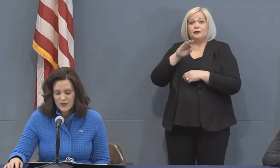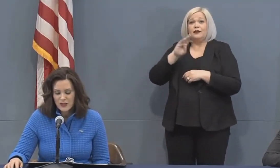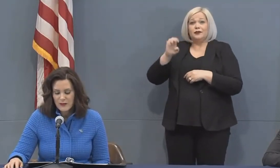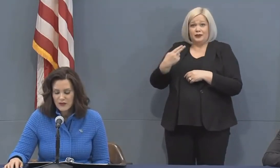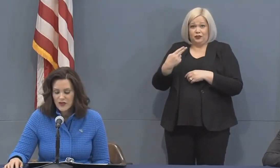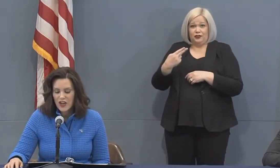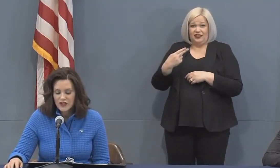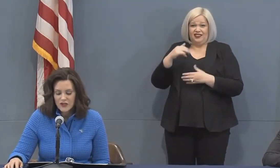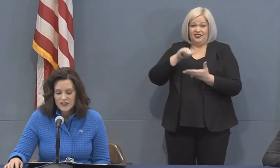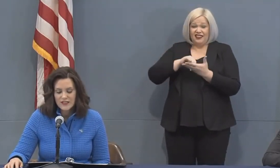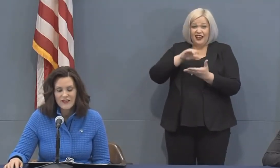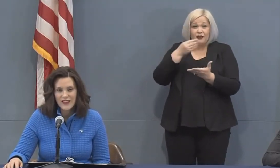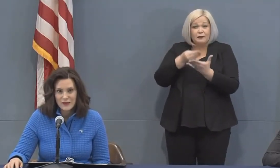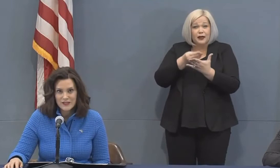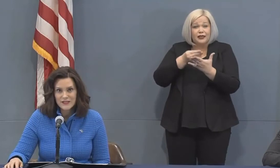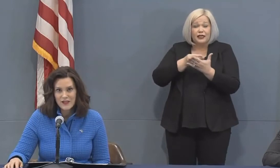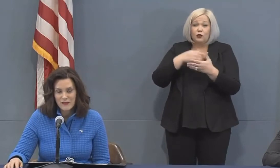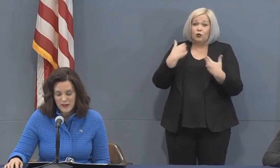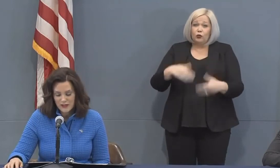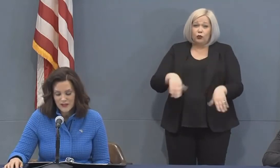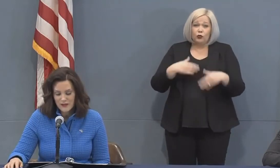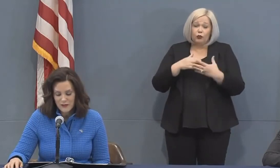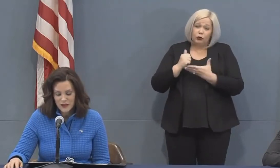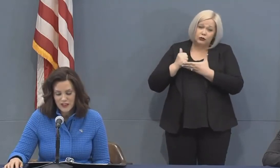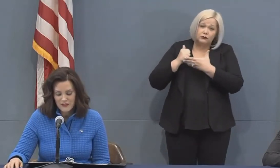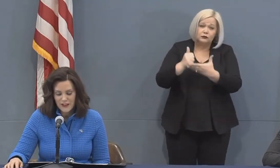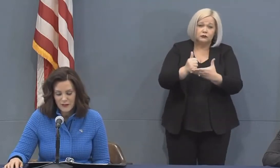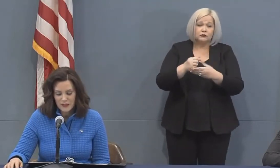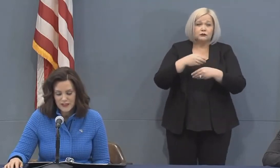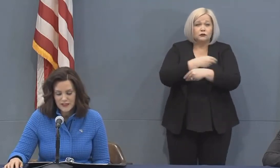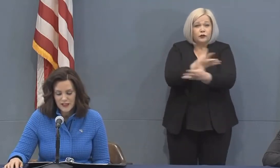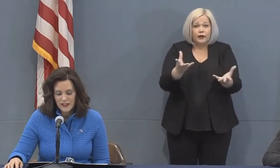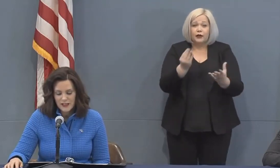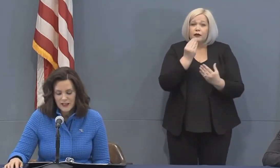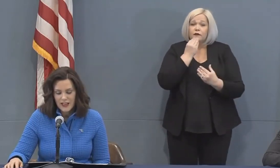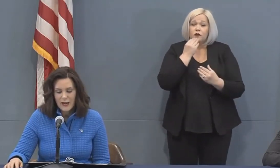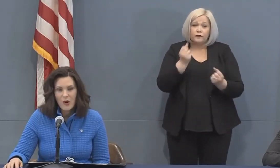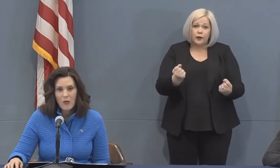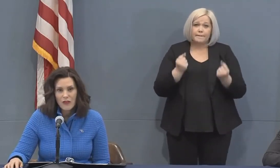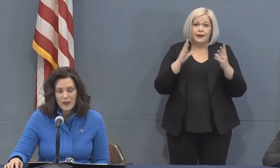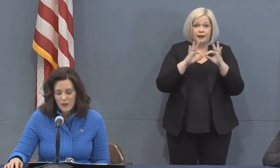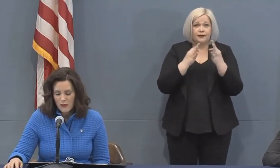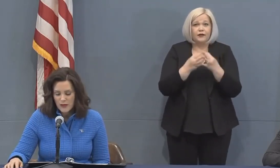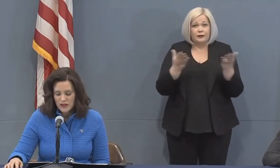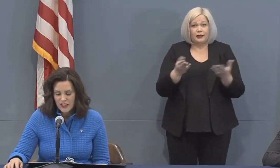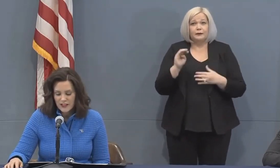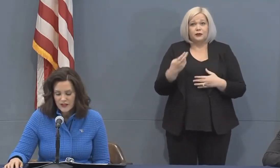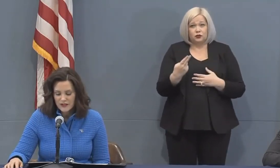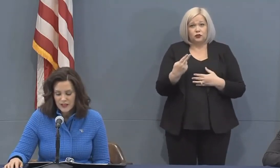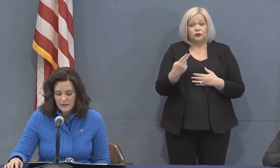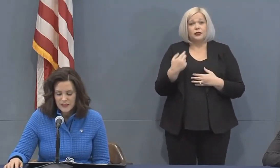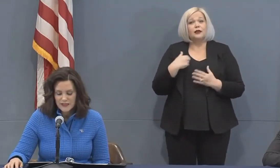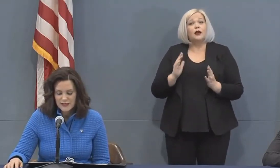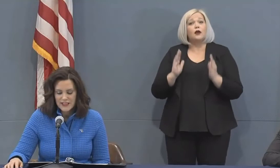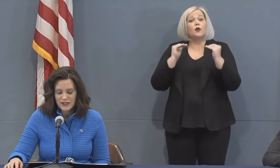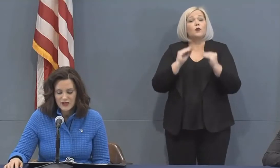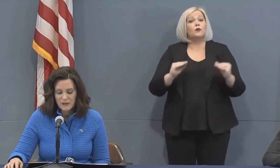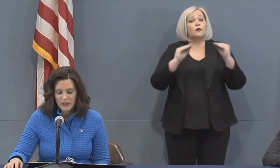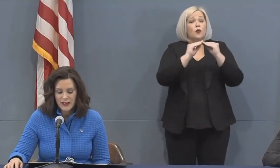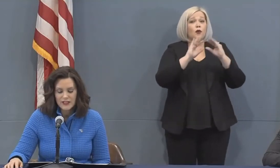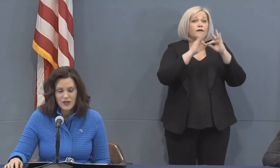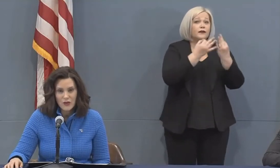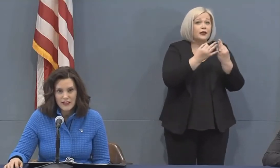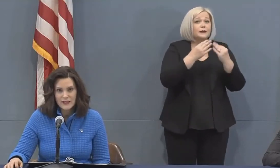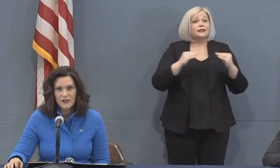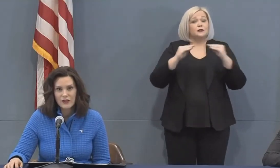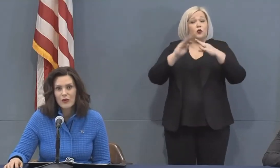donations will amount to hundreds of thousands of meals for Michigan families. And I'm hopeful that more Michiganders and businesses can